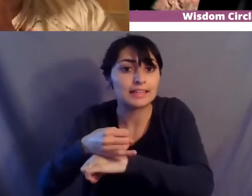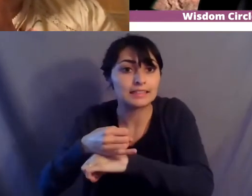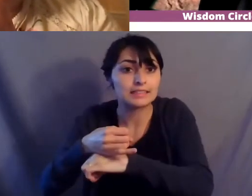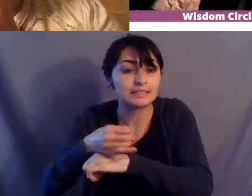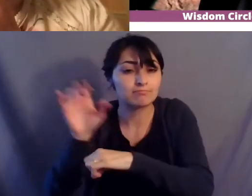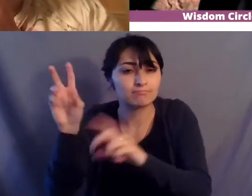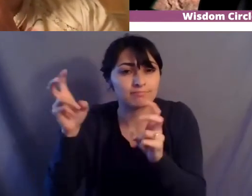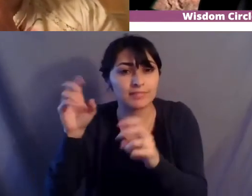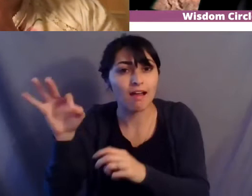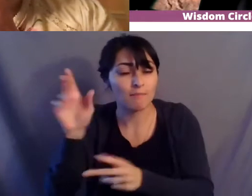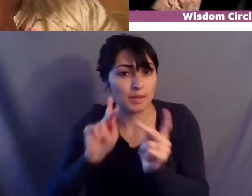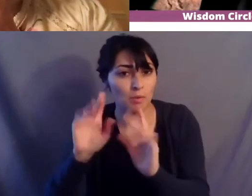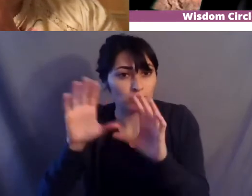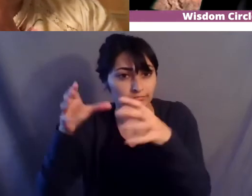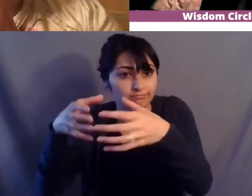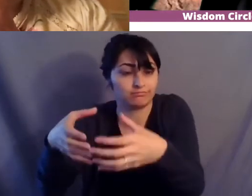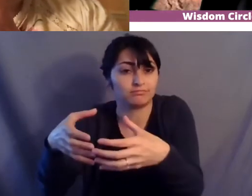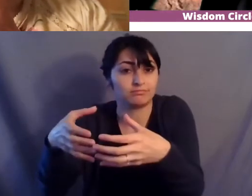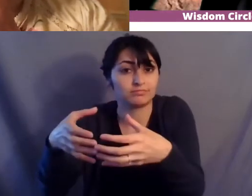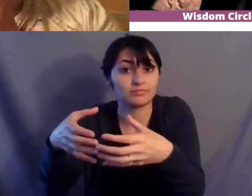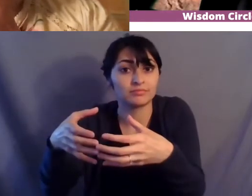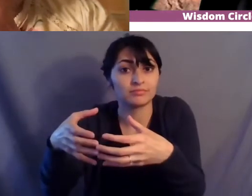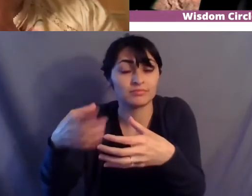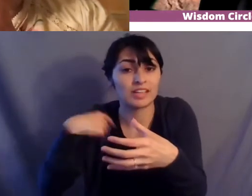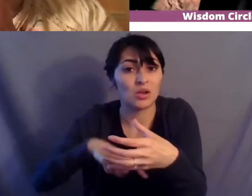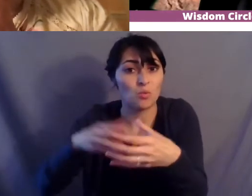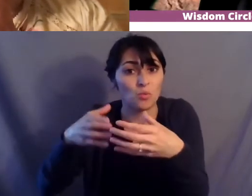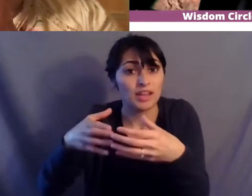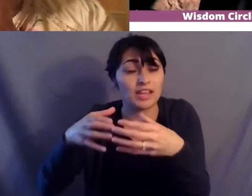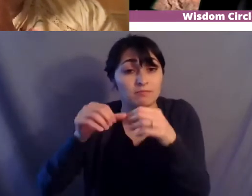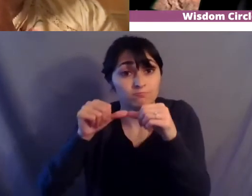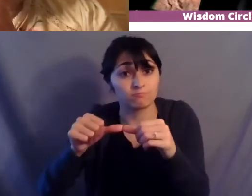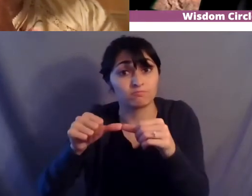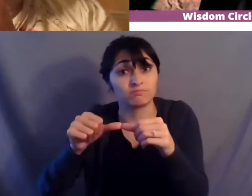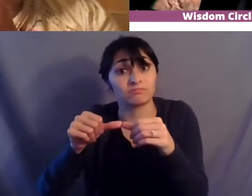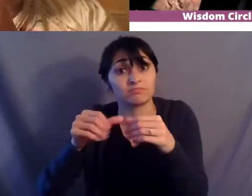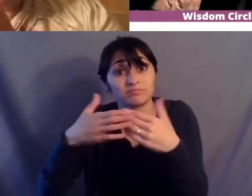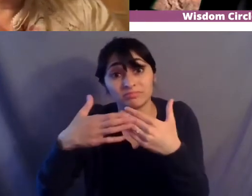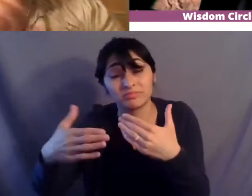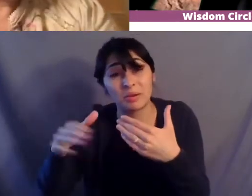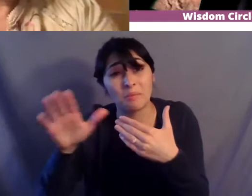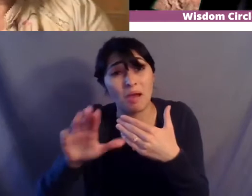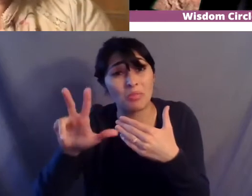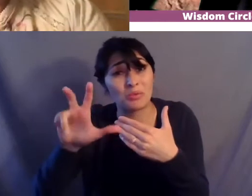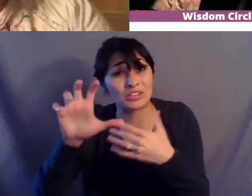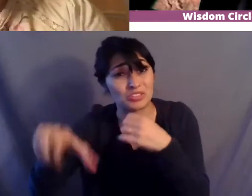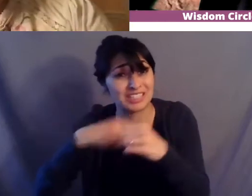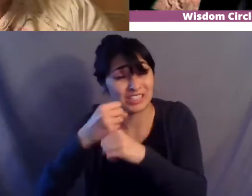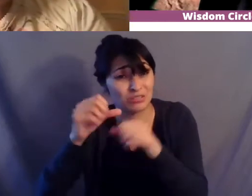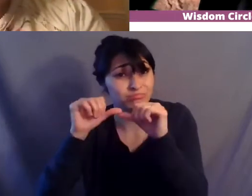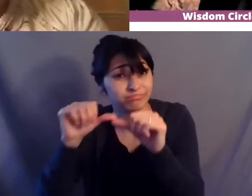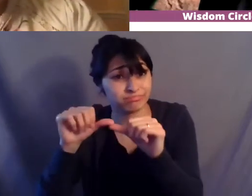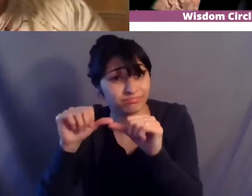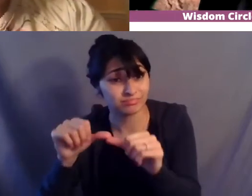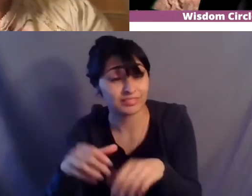um and stayed that way for about 300 years so it's it's